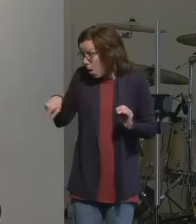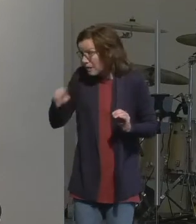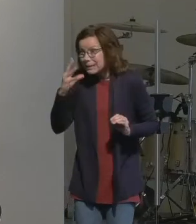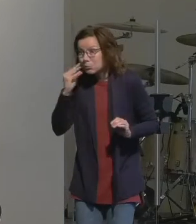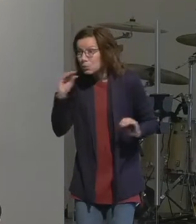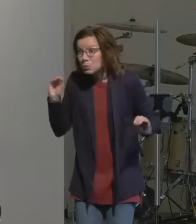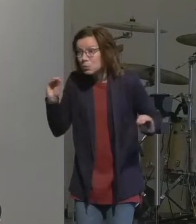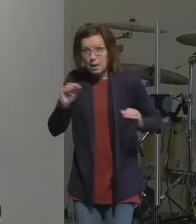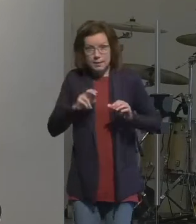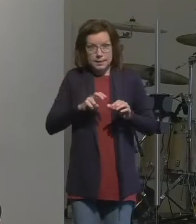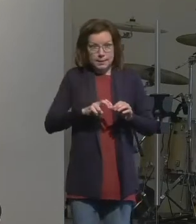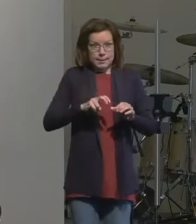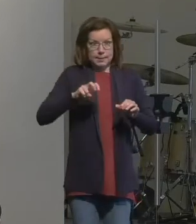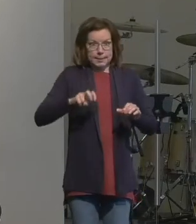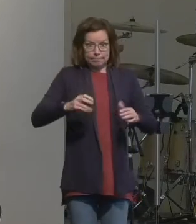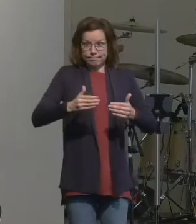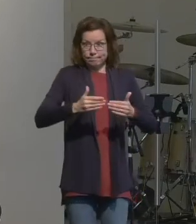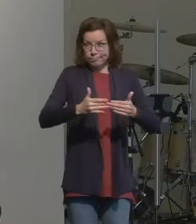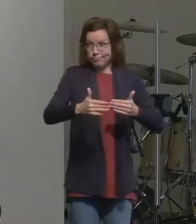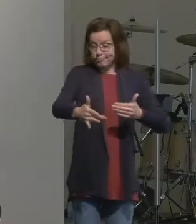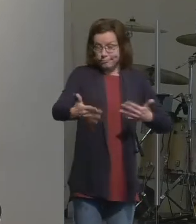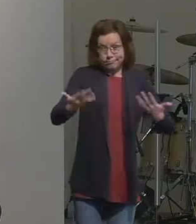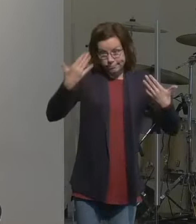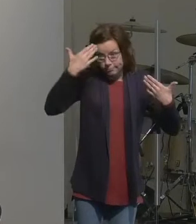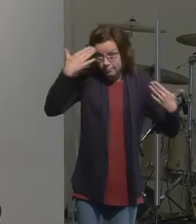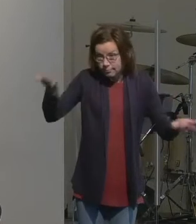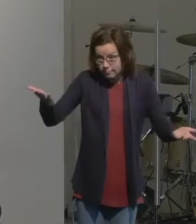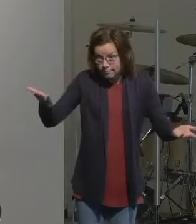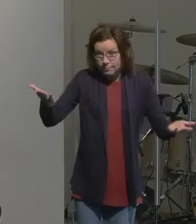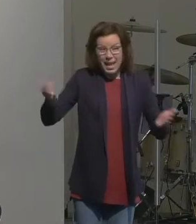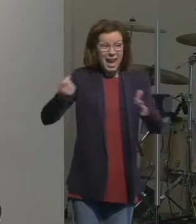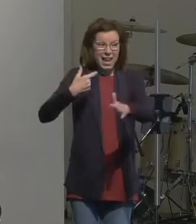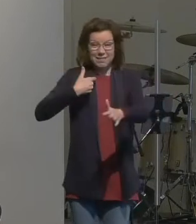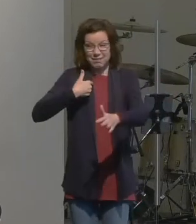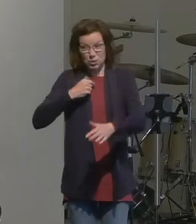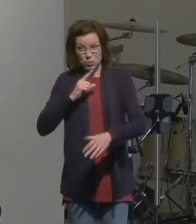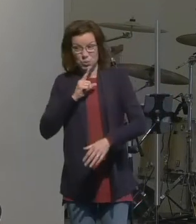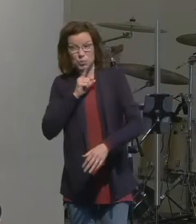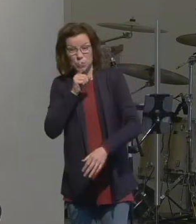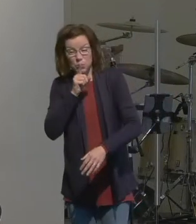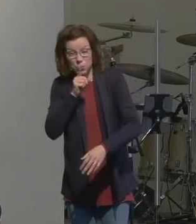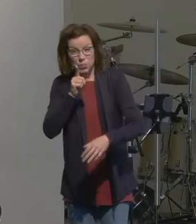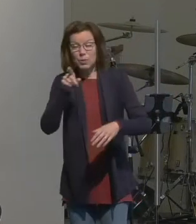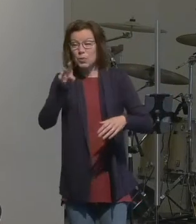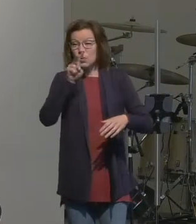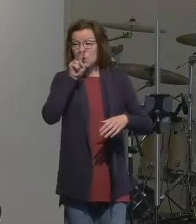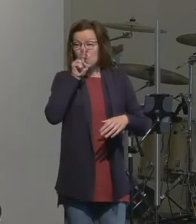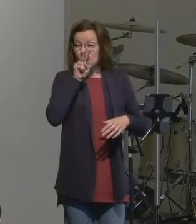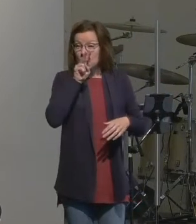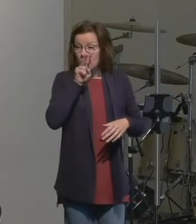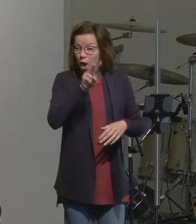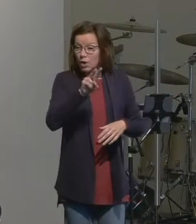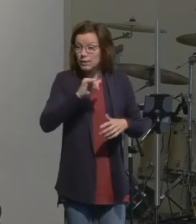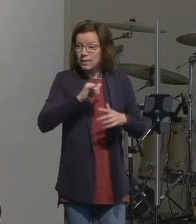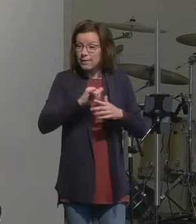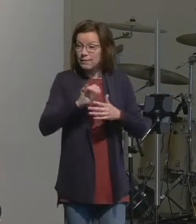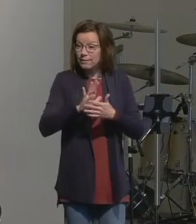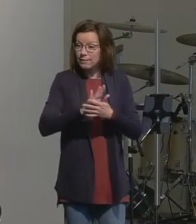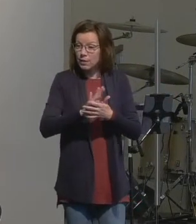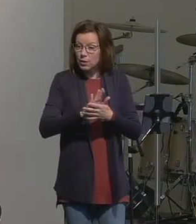Now we probably not probably we were absolutely right because those videos of the footprints are absolutely real